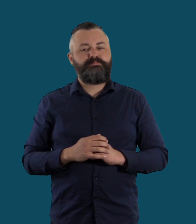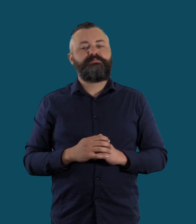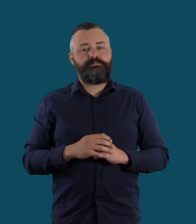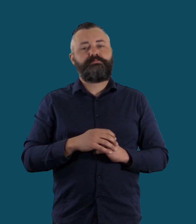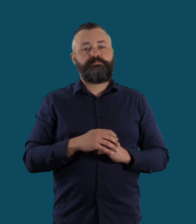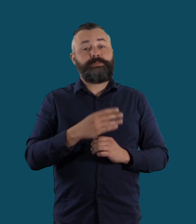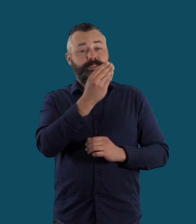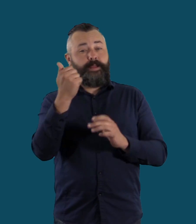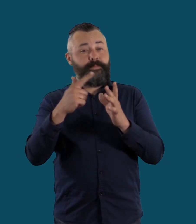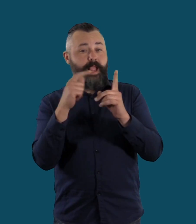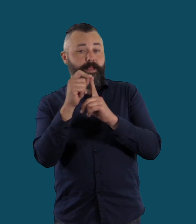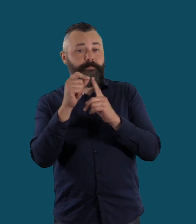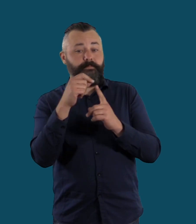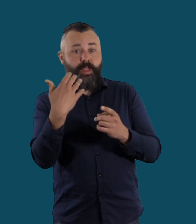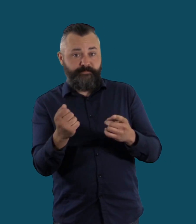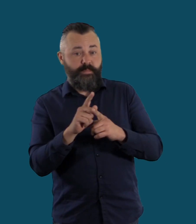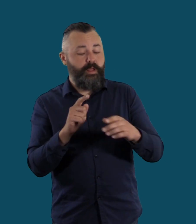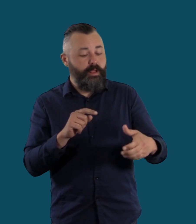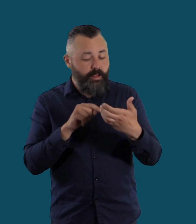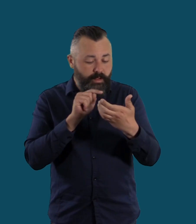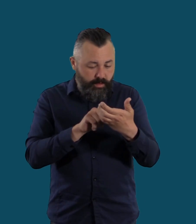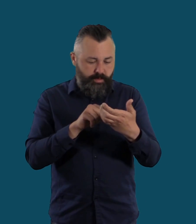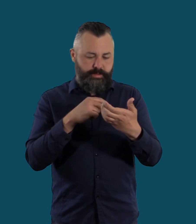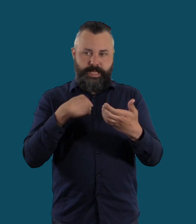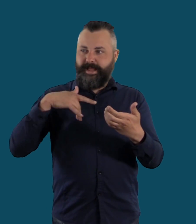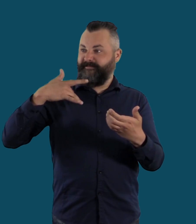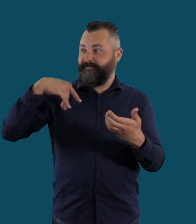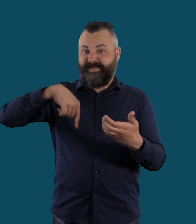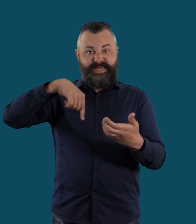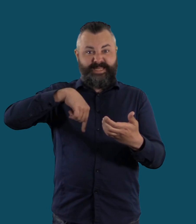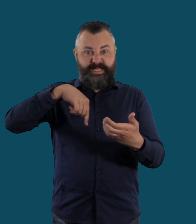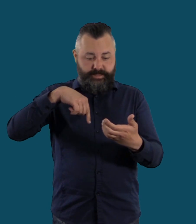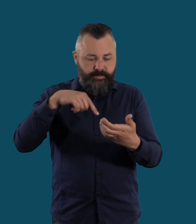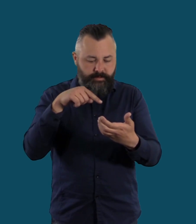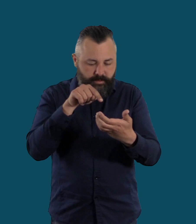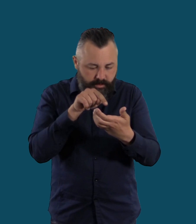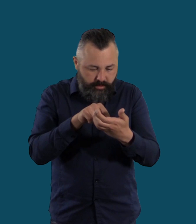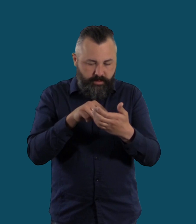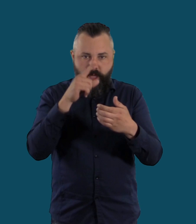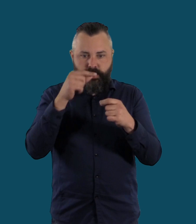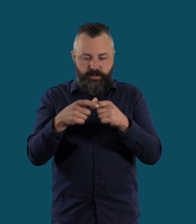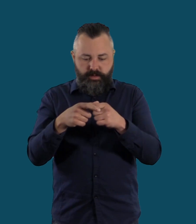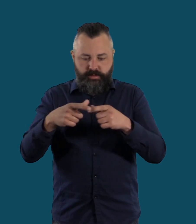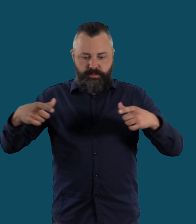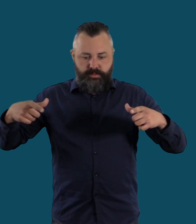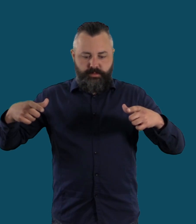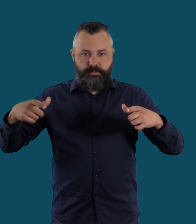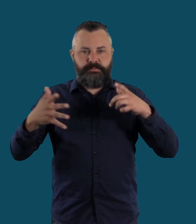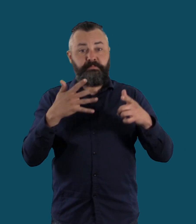Some apps have the option to alert you to certain incidents in a localised area, where you can select your desired radius, i.e.